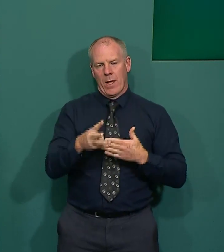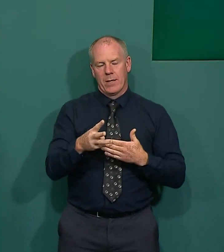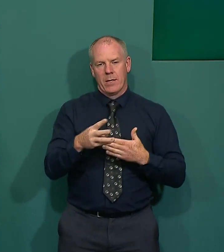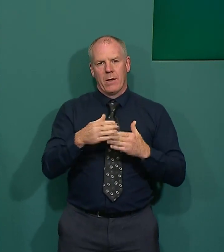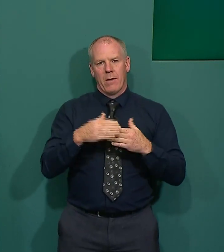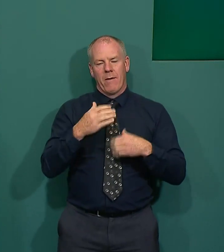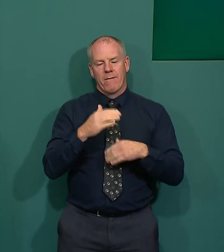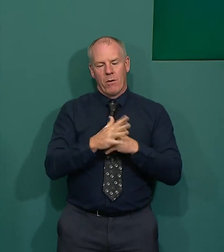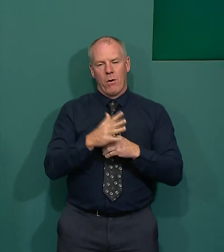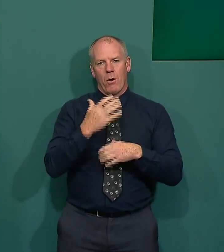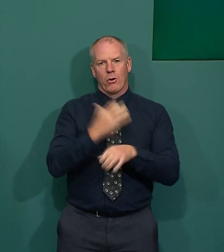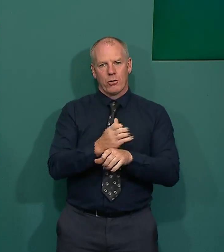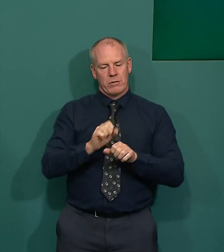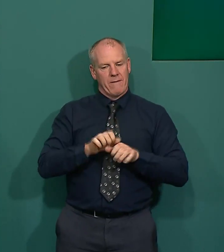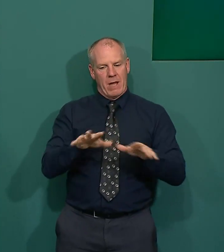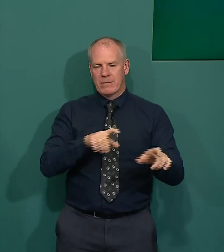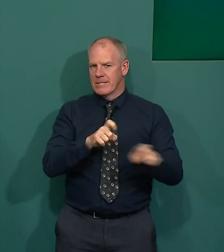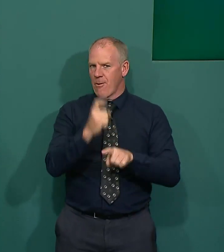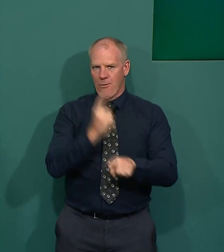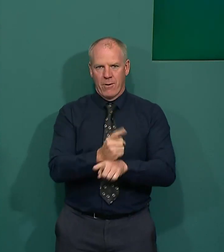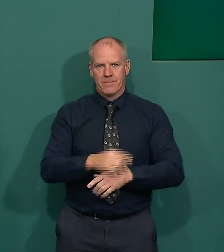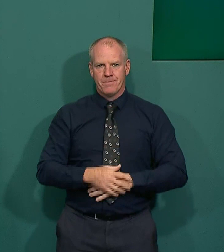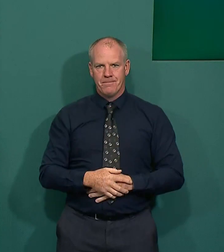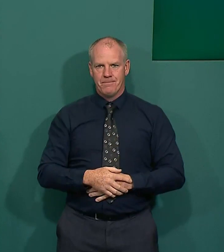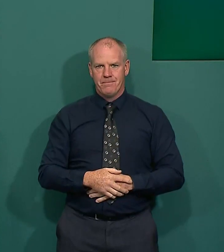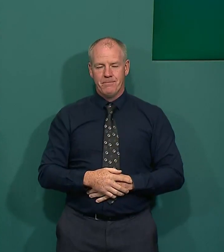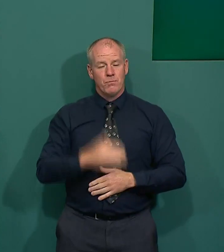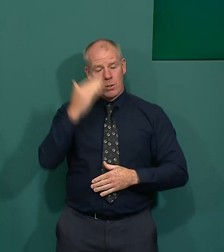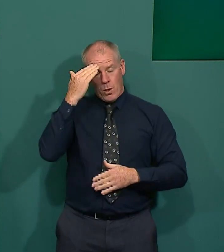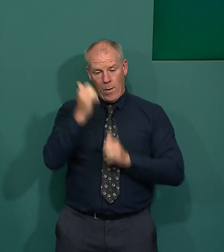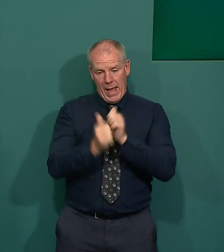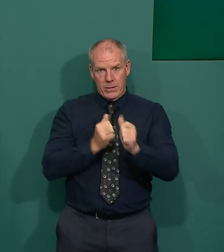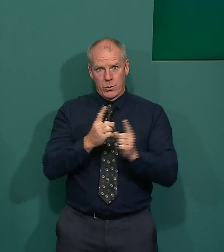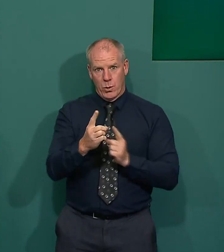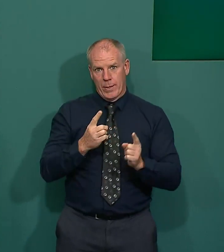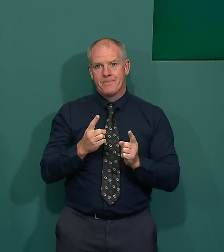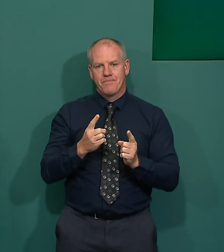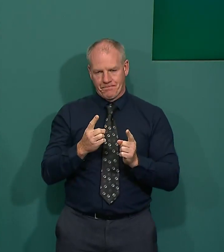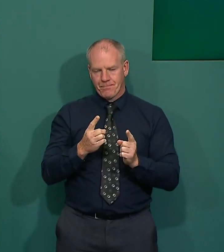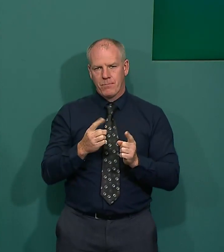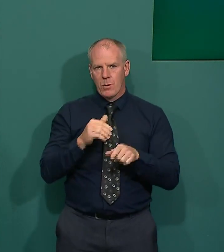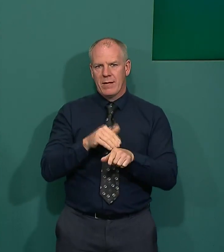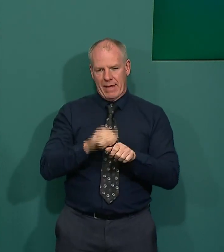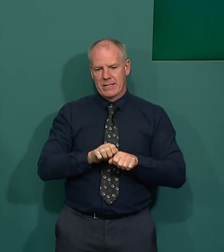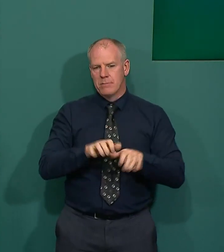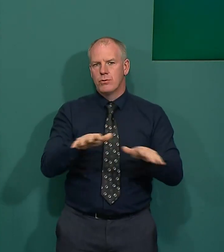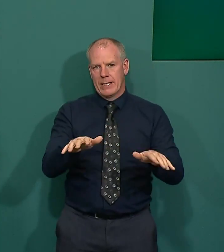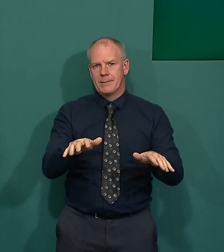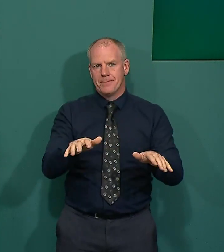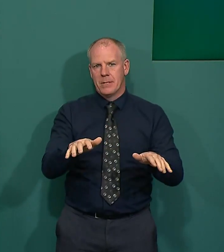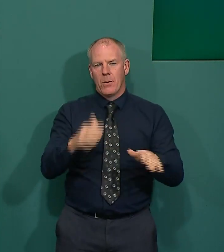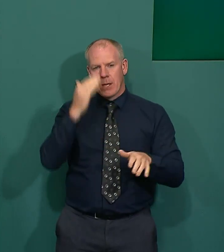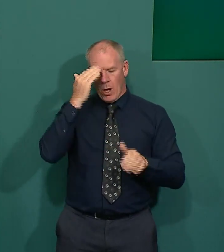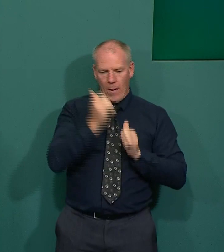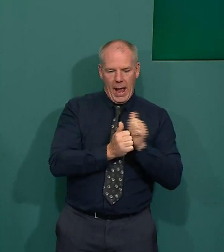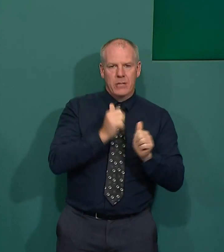country where this virus is still very much present. We know our actions will determine the course of this virus they have from the start. And we know our